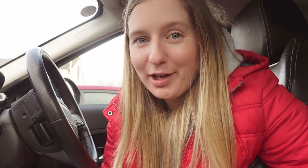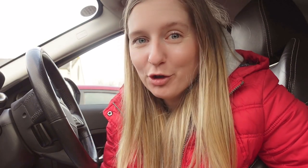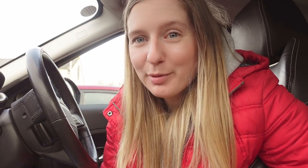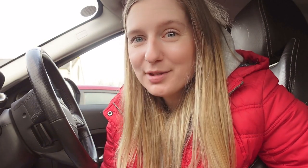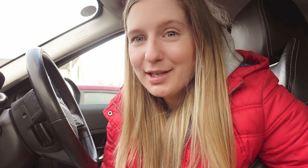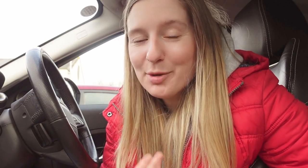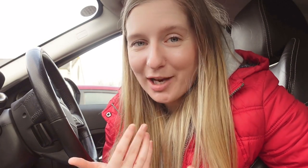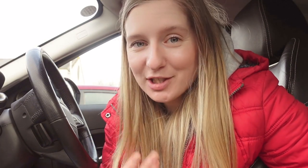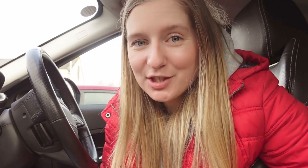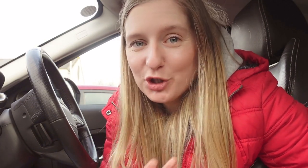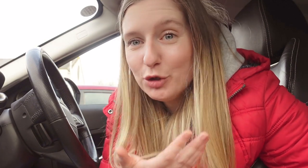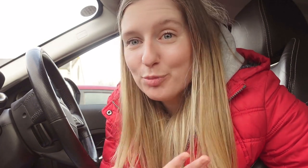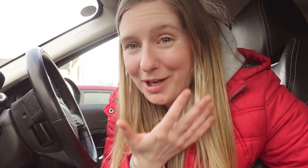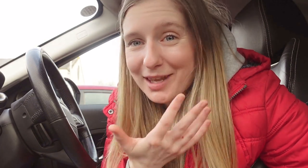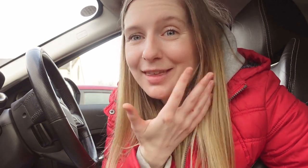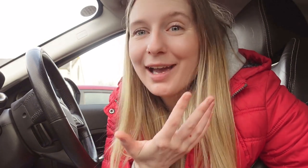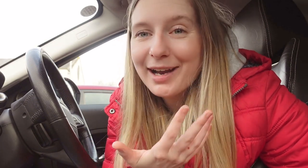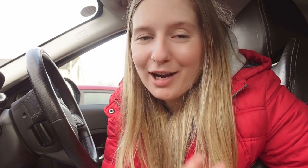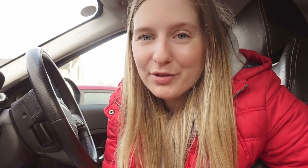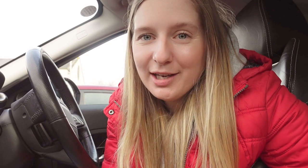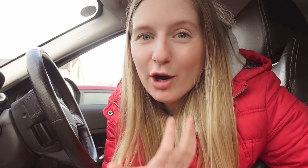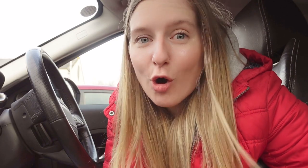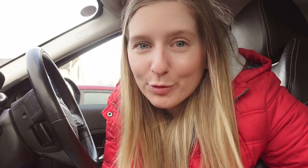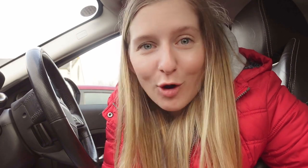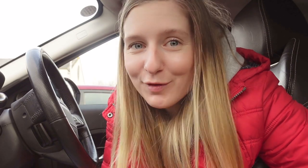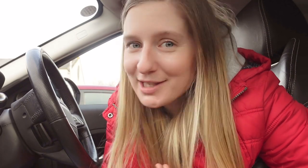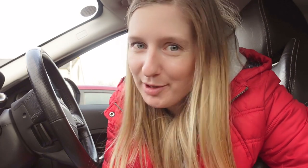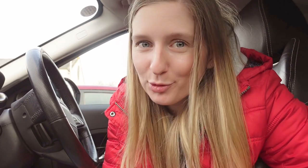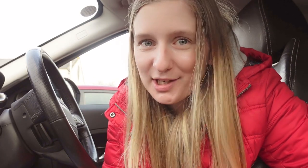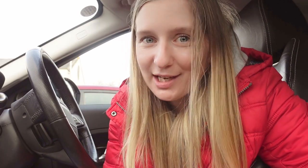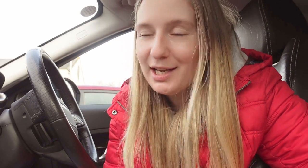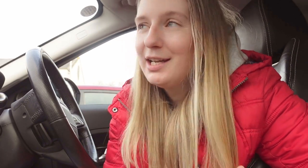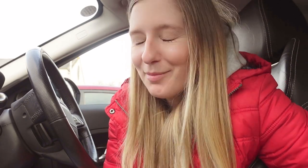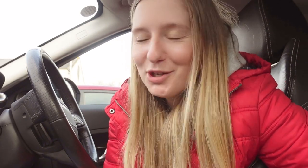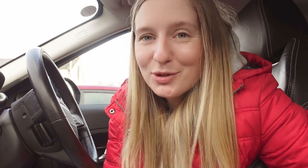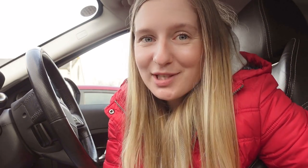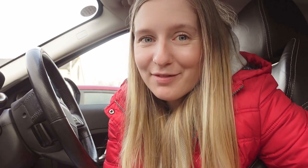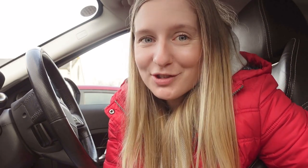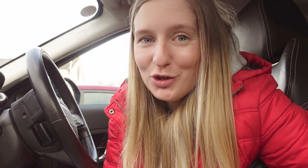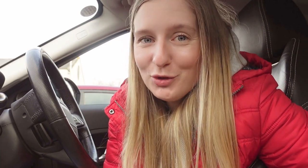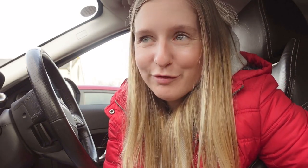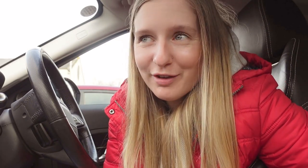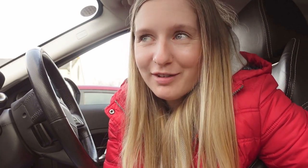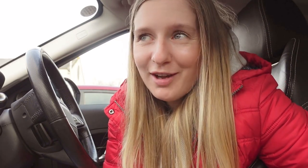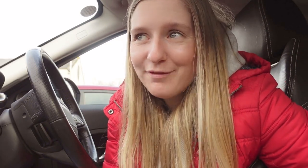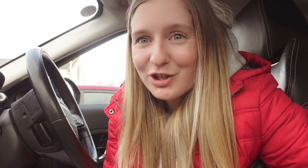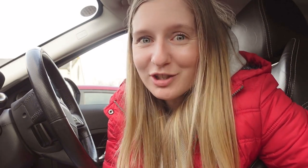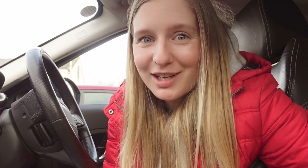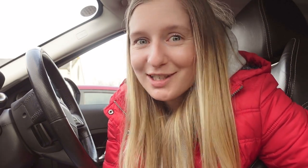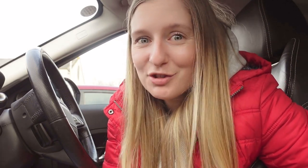like no one will be to see it but actually it's this huge bloody thing hanging out of your ear obviously people see it I might as well just have it as a new fun fashion accessory